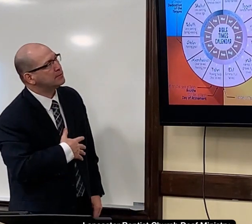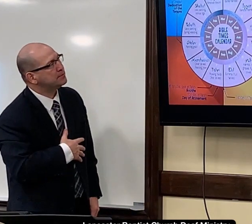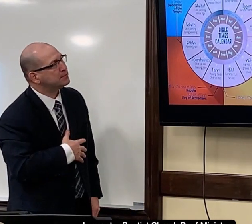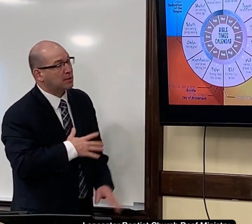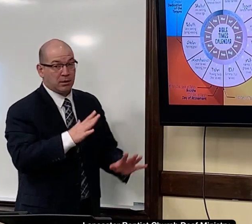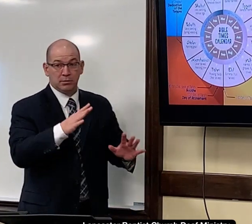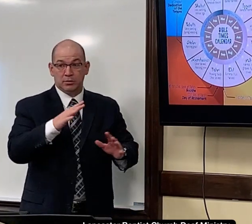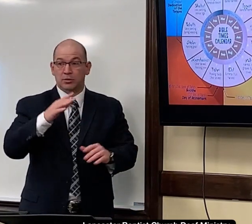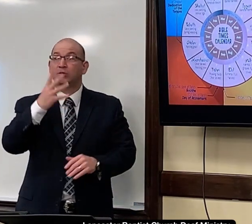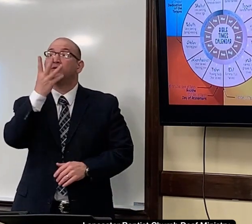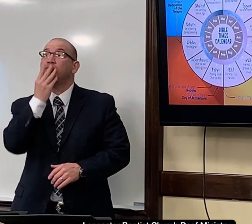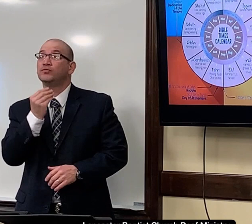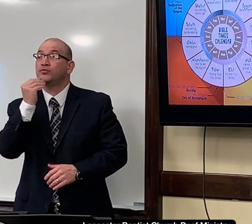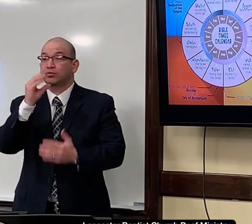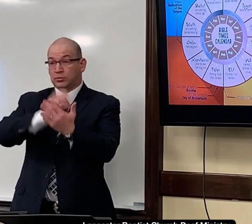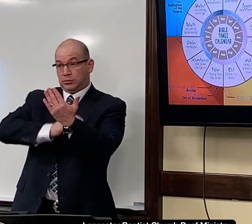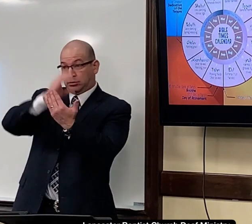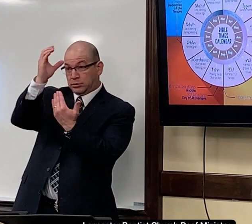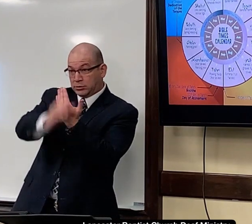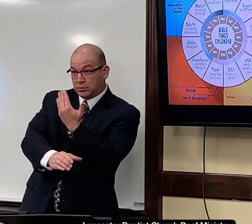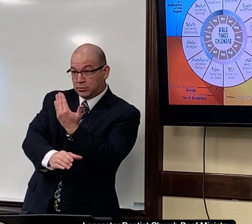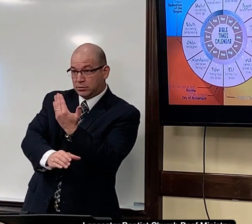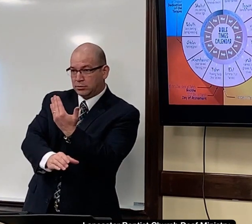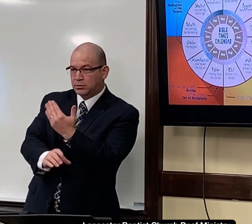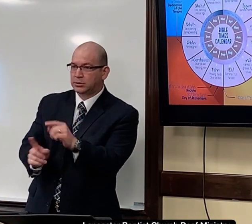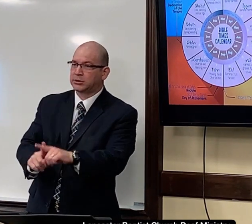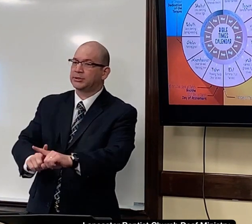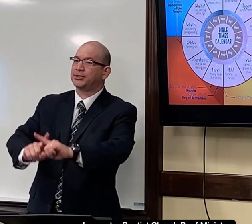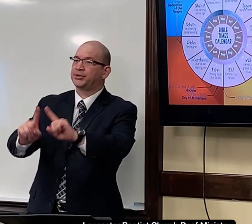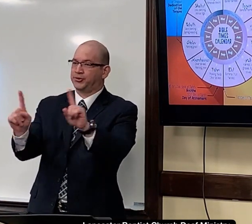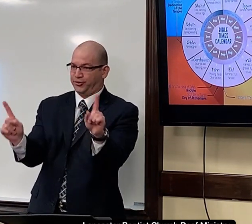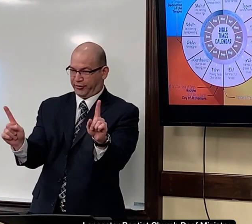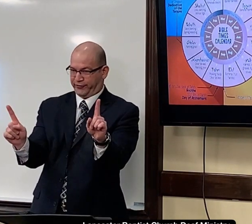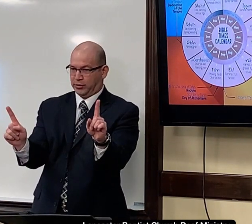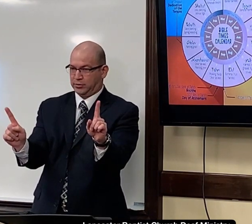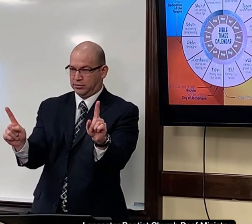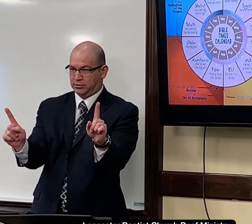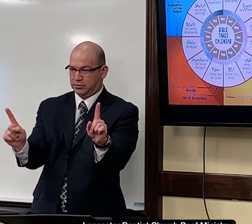So, when does this happen? So, this is the Hebrew calendar and it's different.